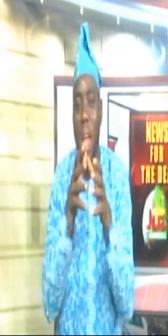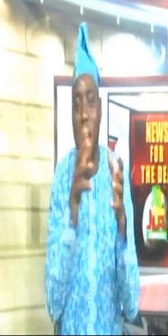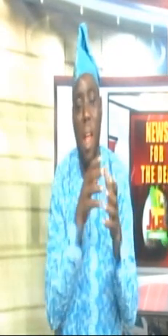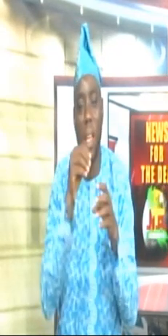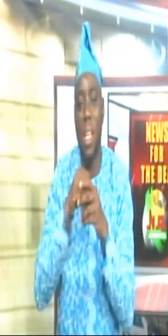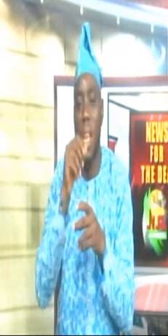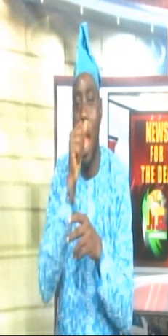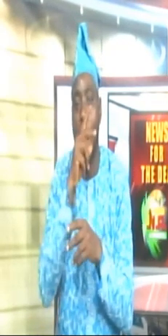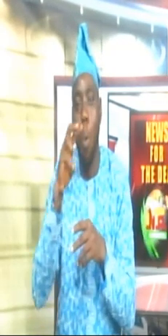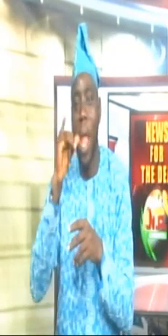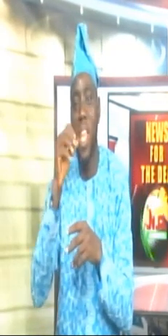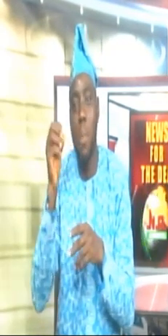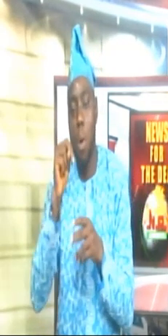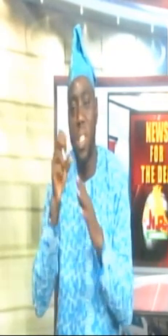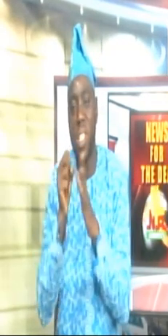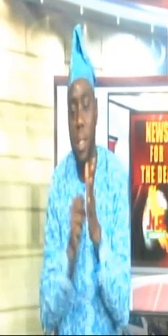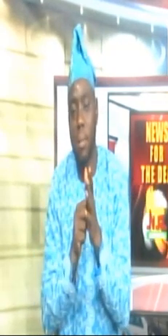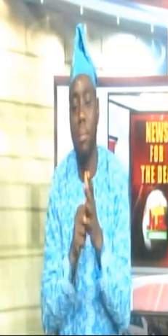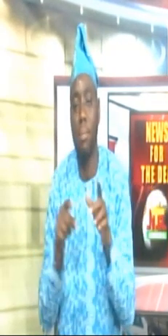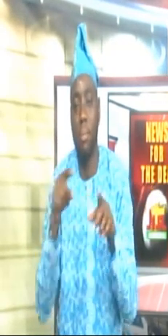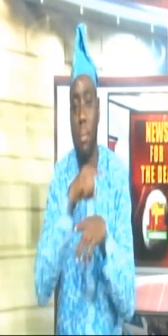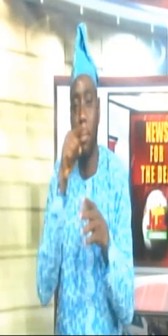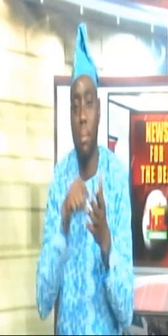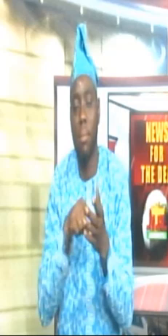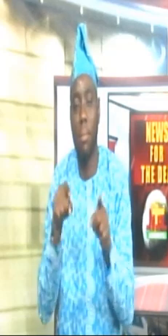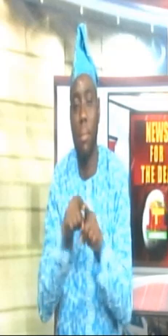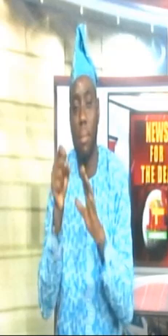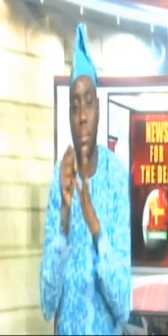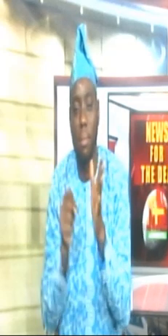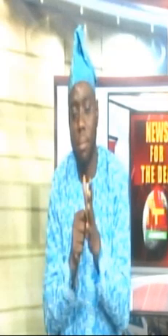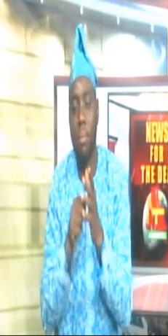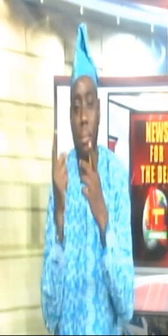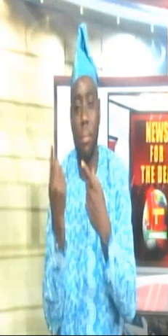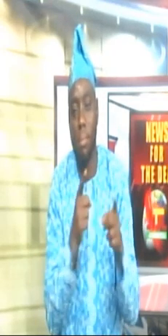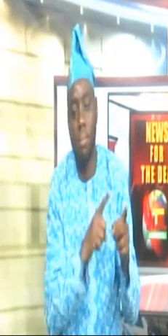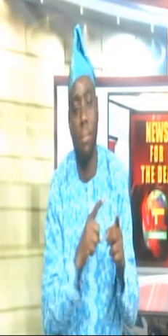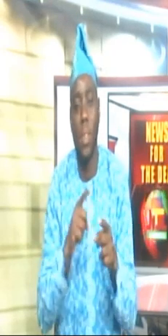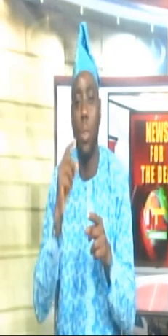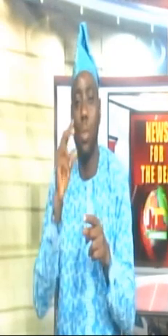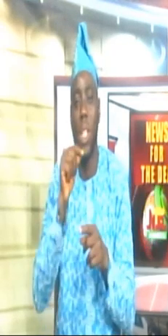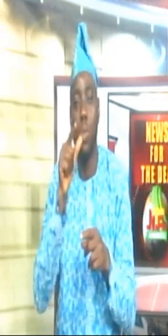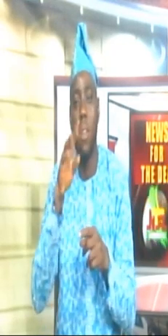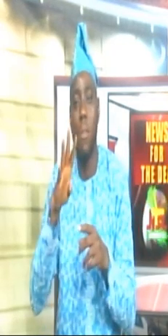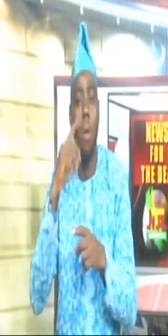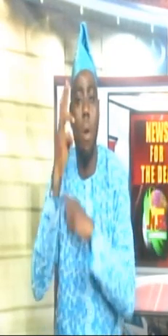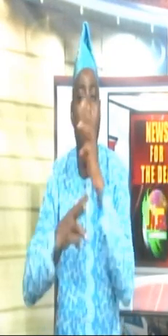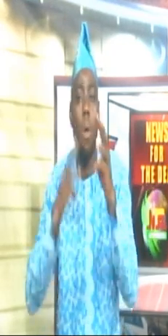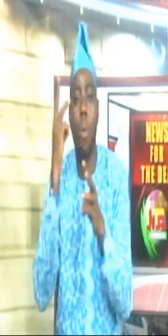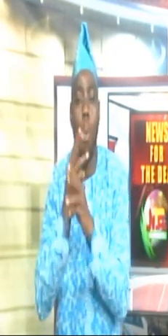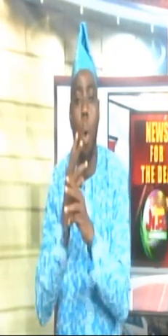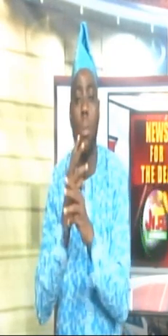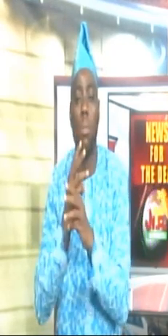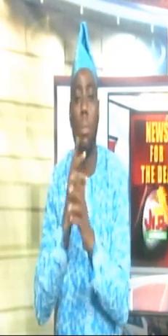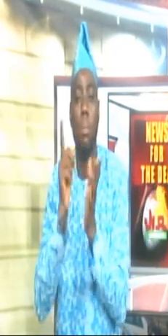Akwaebum states. This is coming as journalists in the states observe the 2024 World Press Freedom Day through cultural diversity.